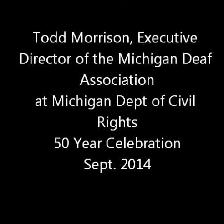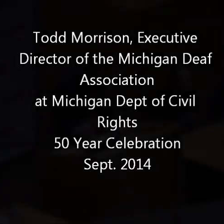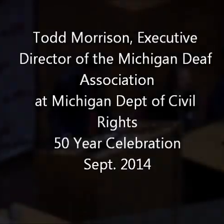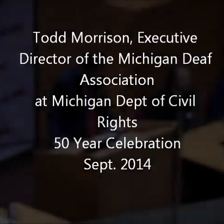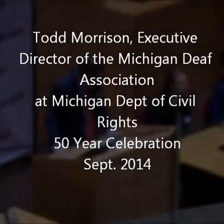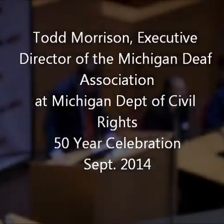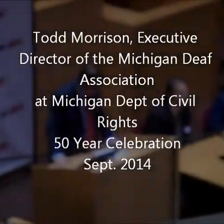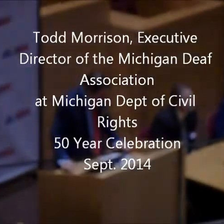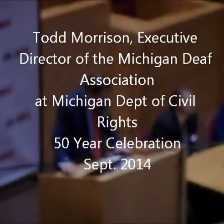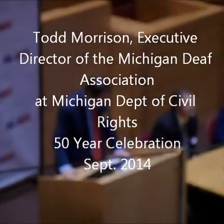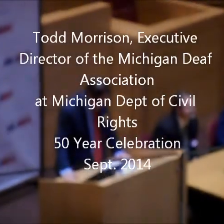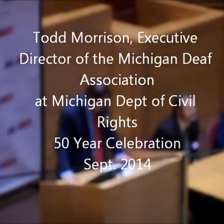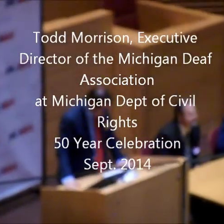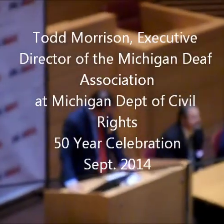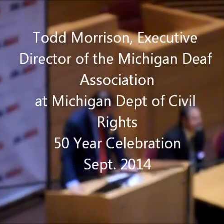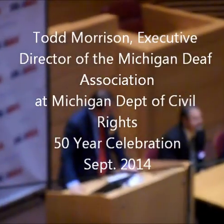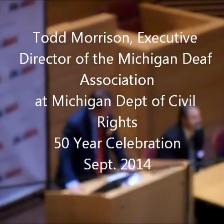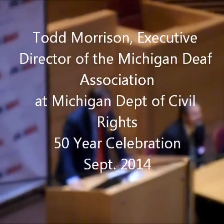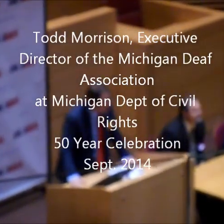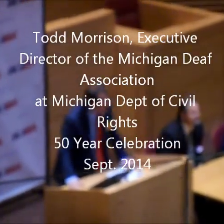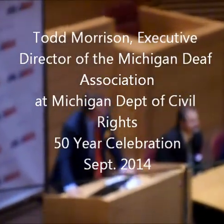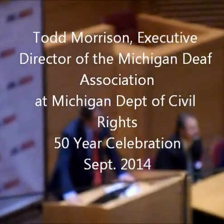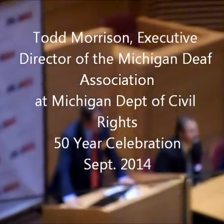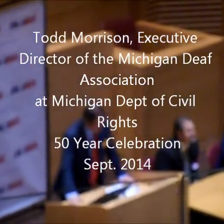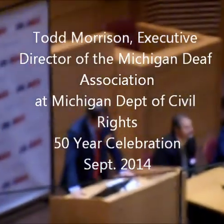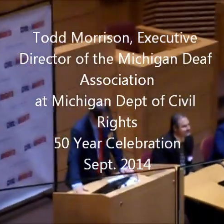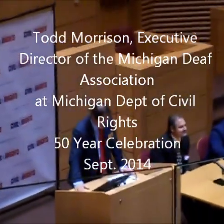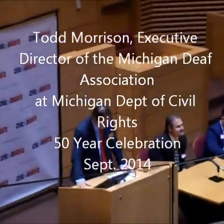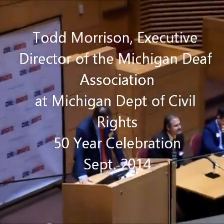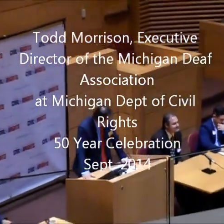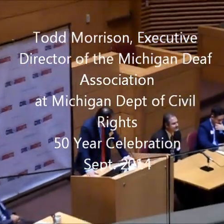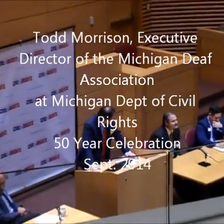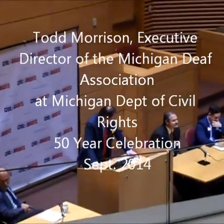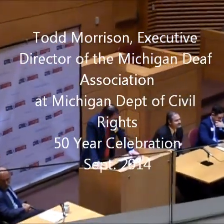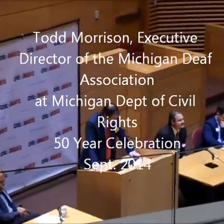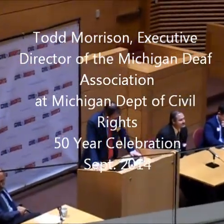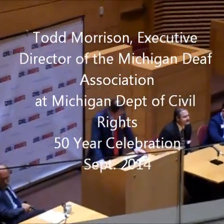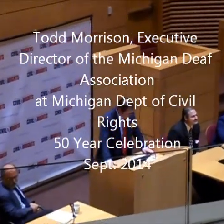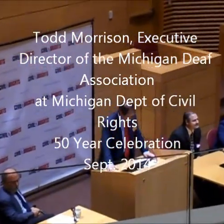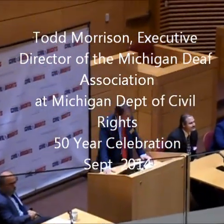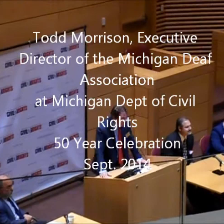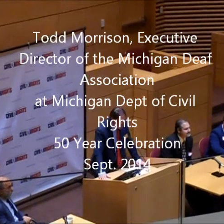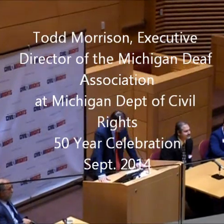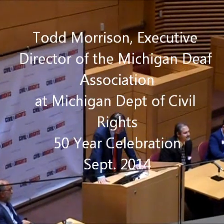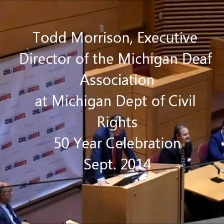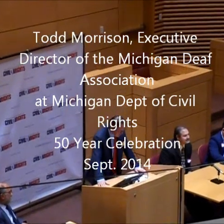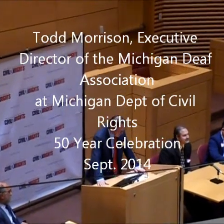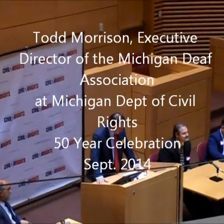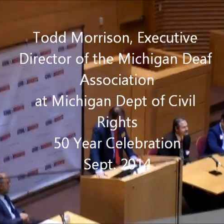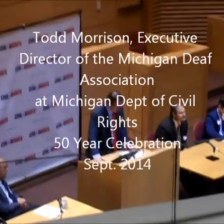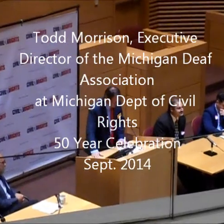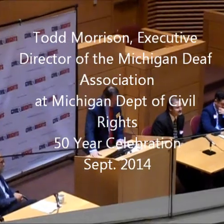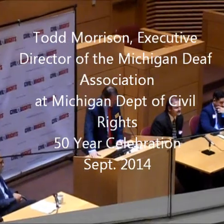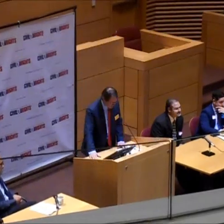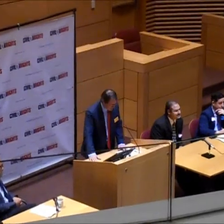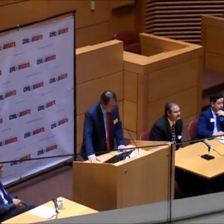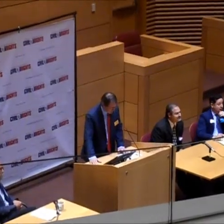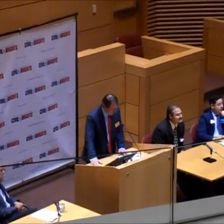Another viewer, Todd Morrison. There's a real group that needs to have Todd on the panel. Todd Morrison is the president of the